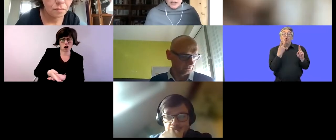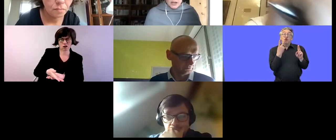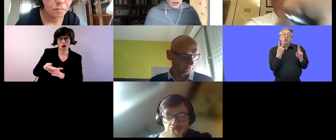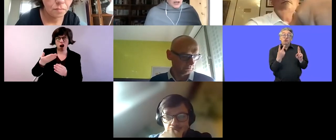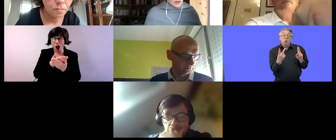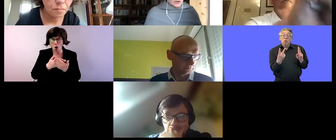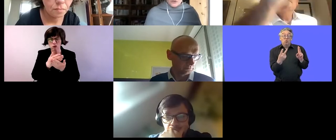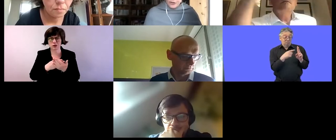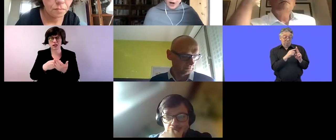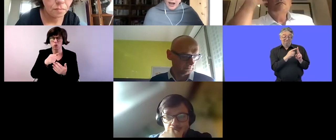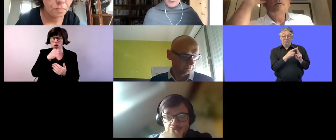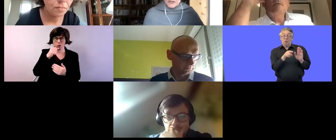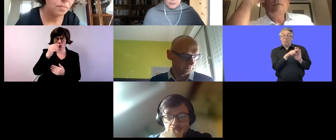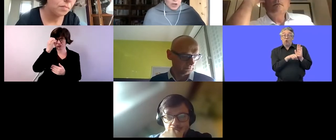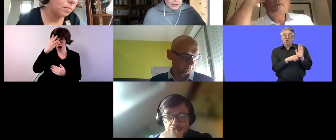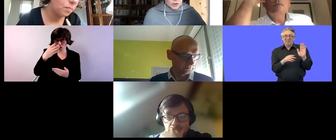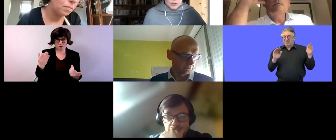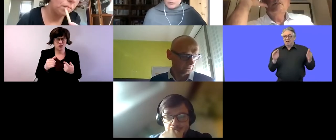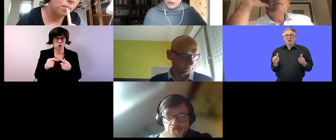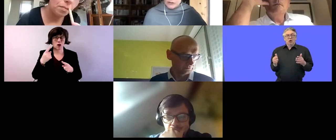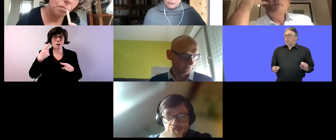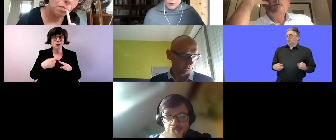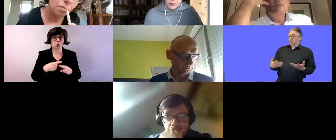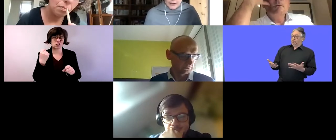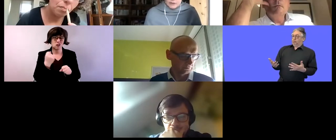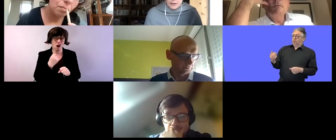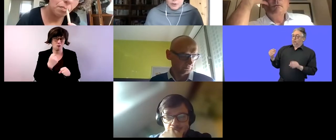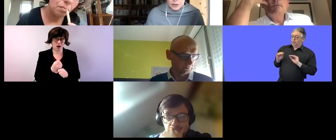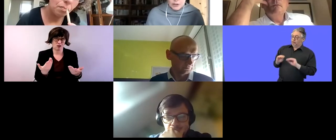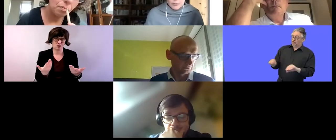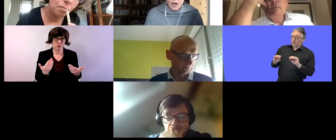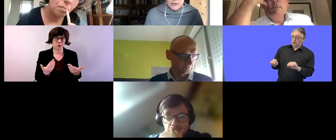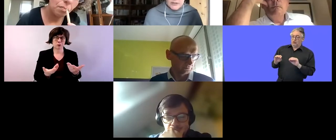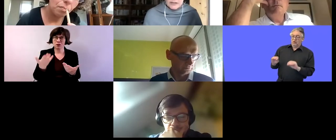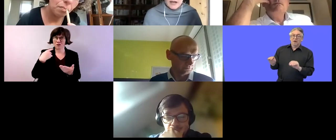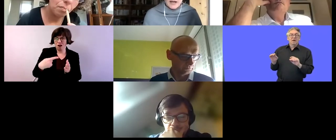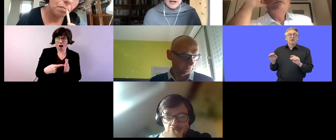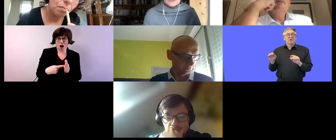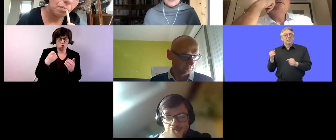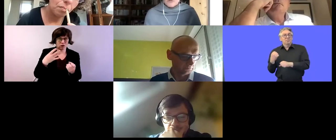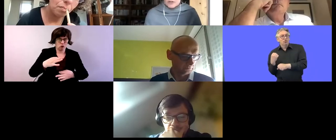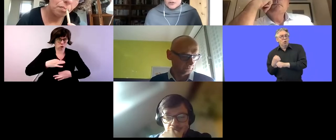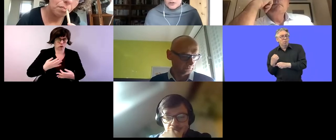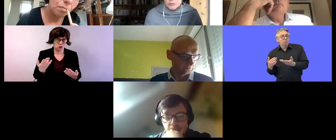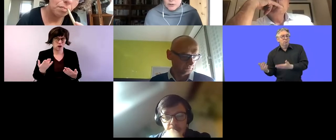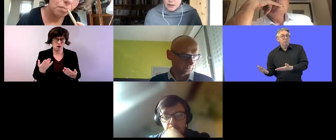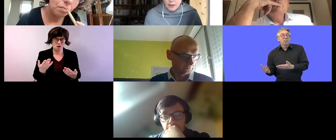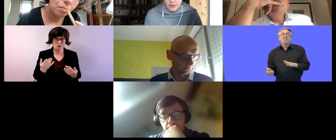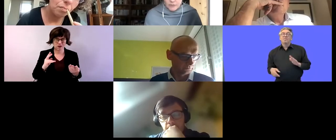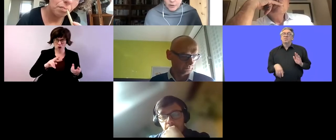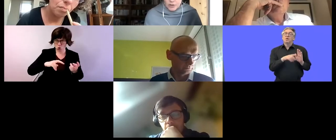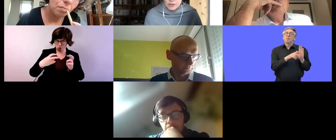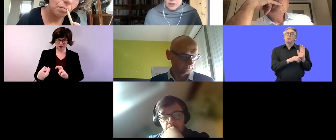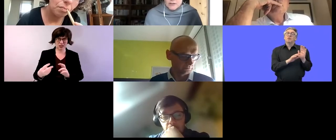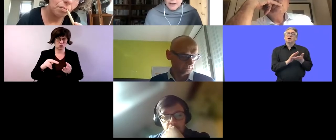there have been some challenges with rolling out that particular policy uh some of it is to do with the